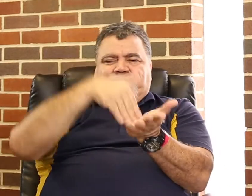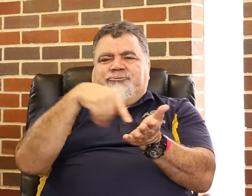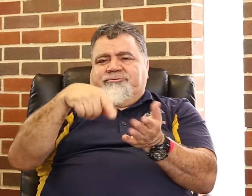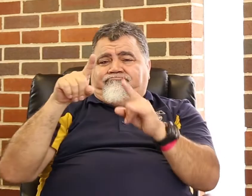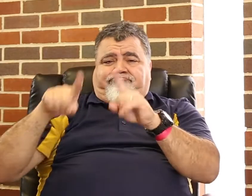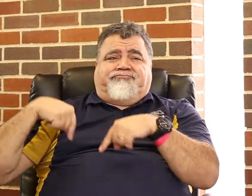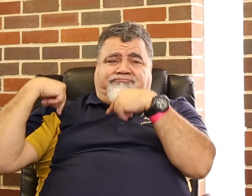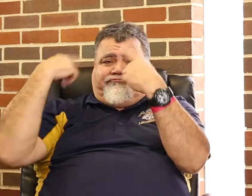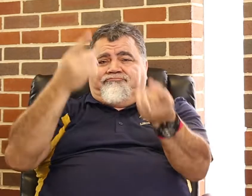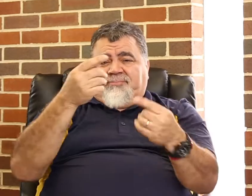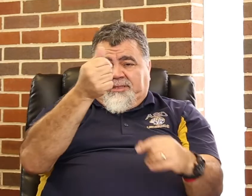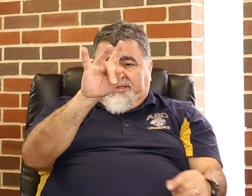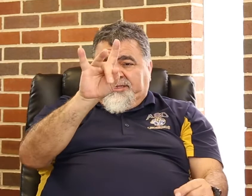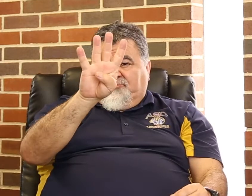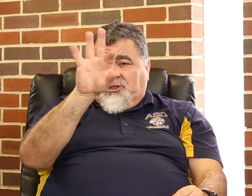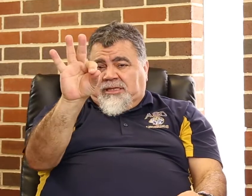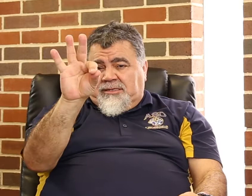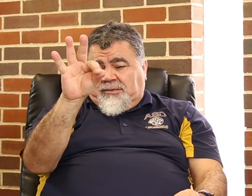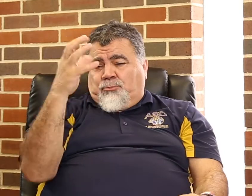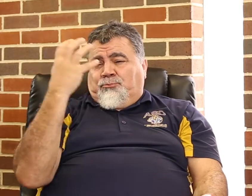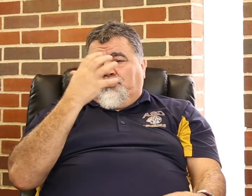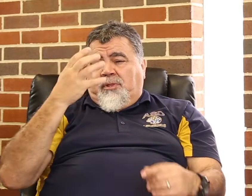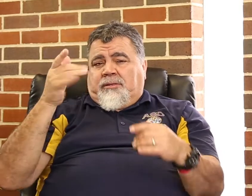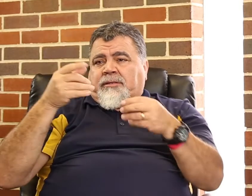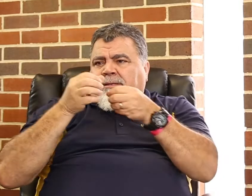school is. It's the center. And it's been that way since 1849.